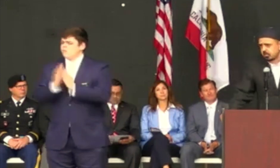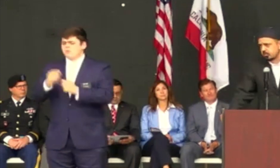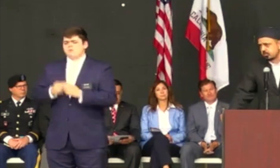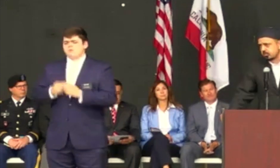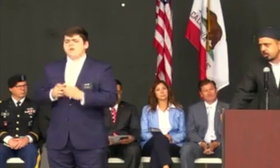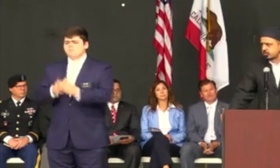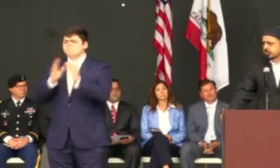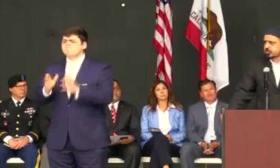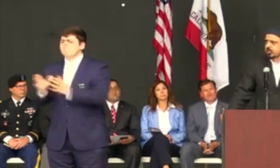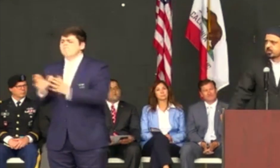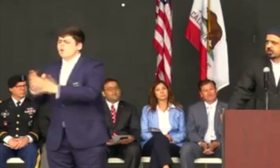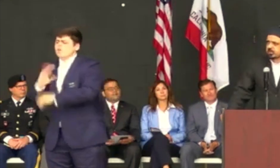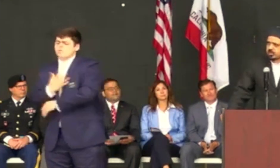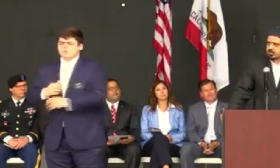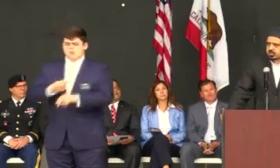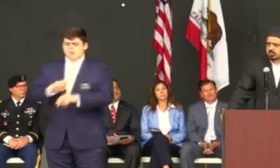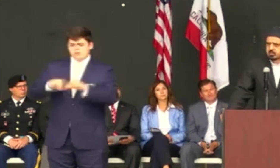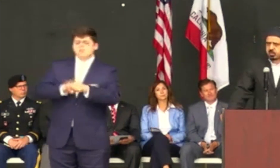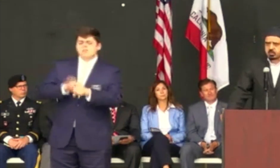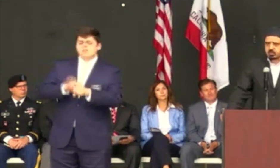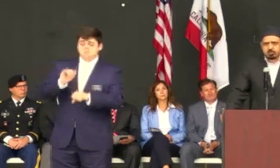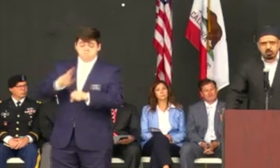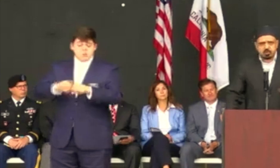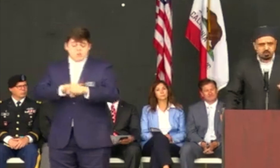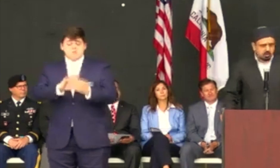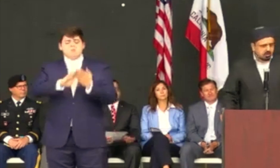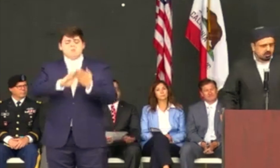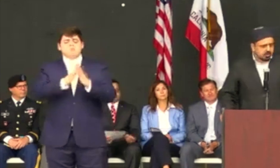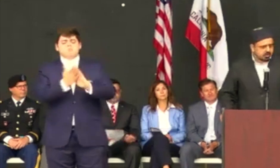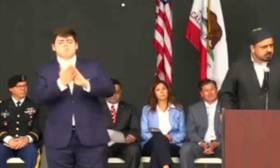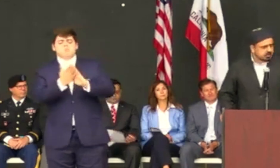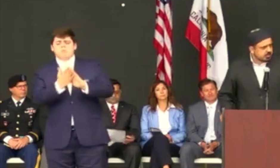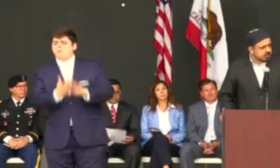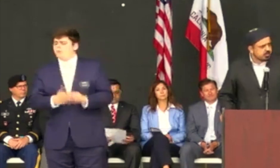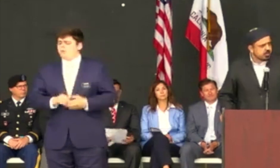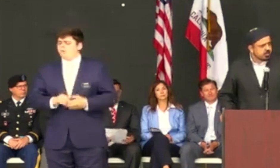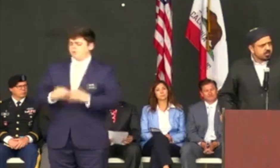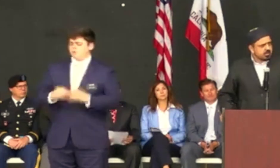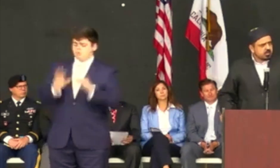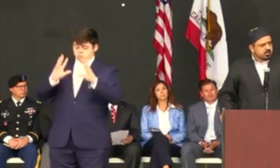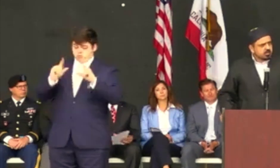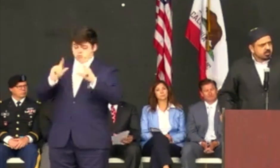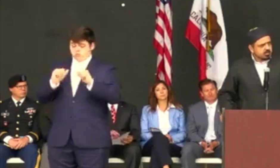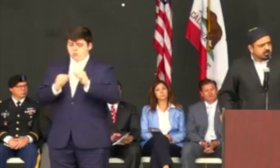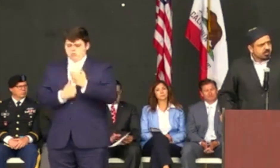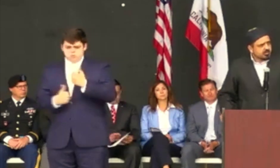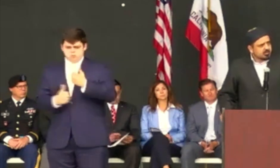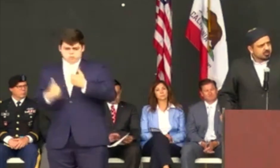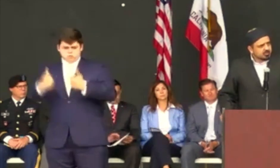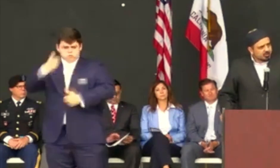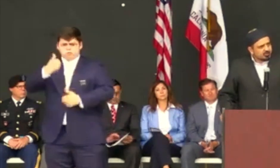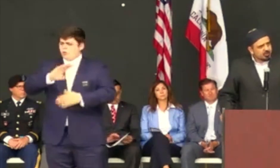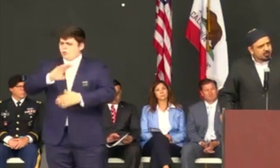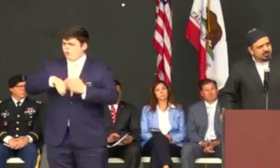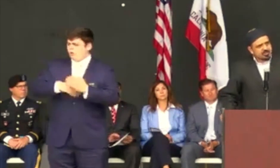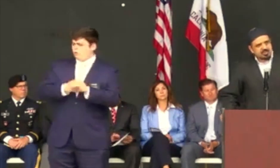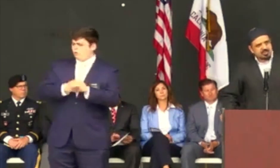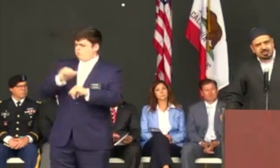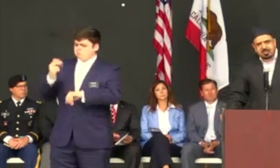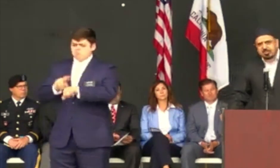prosperous nation. So, prayer for our leaders that they do good for us in